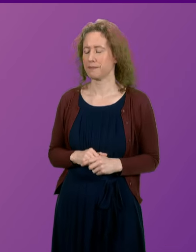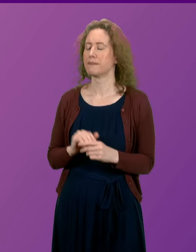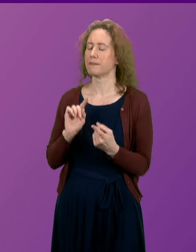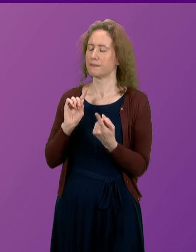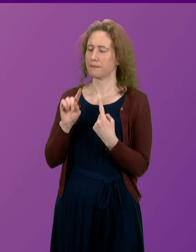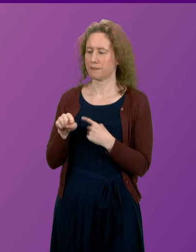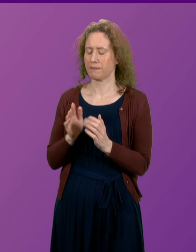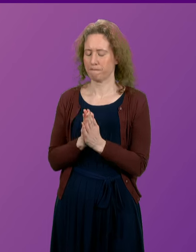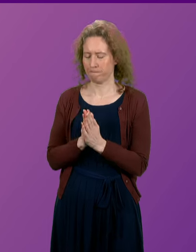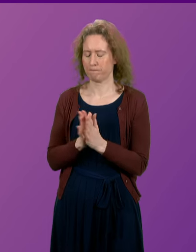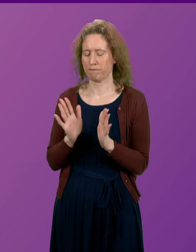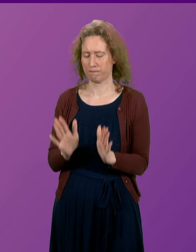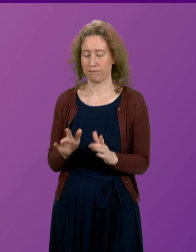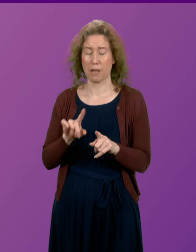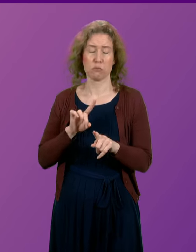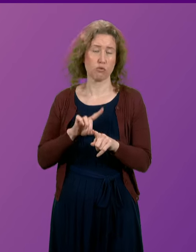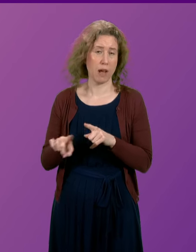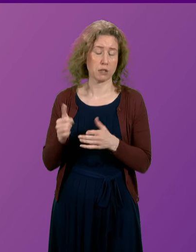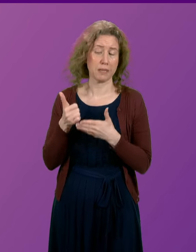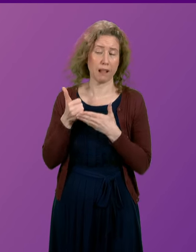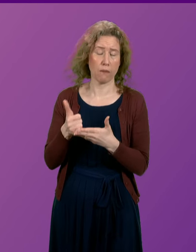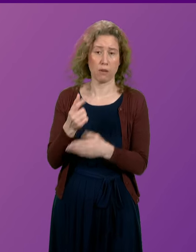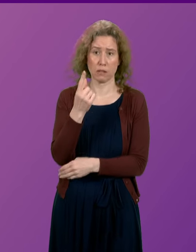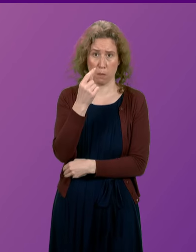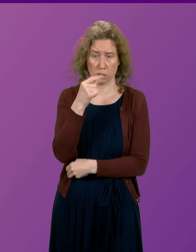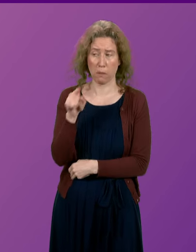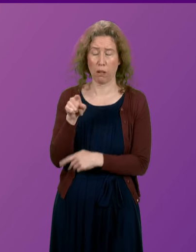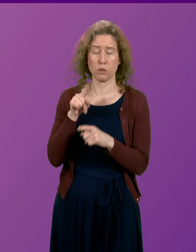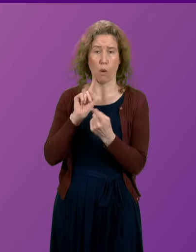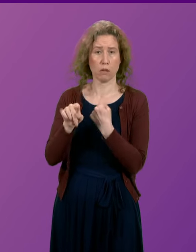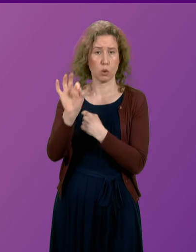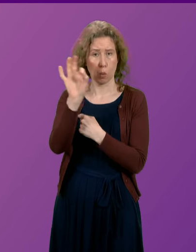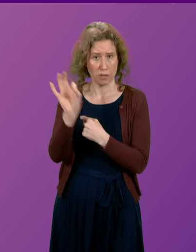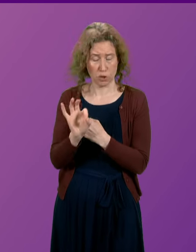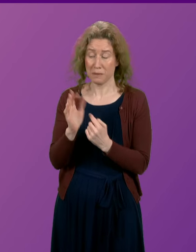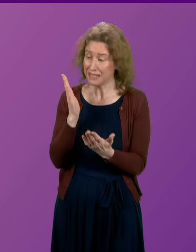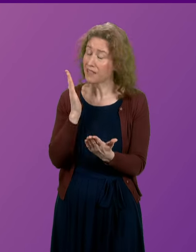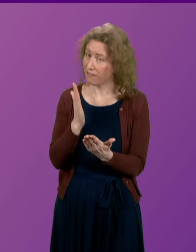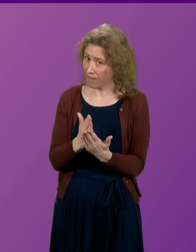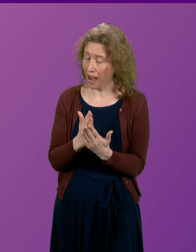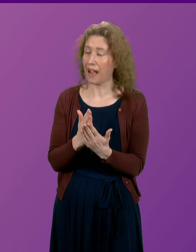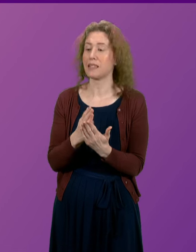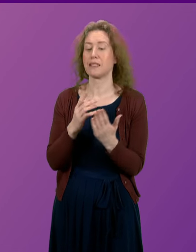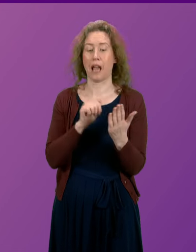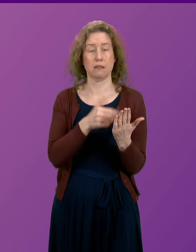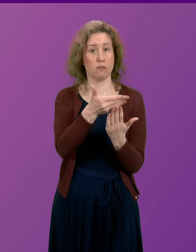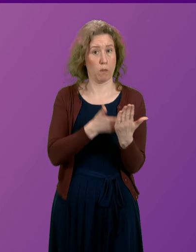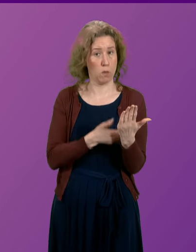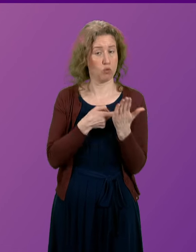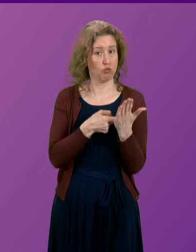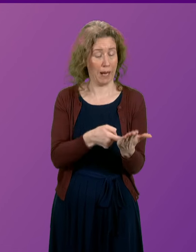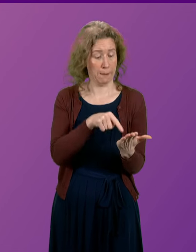I'm trying to be as helpful as I can on this question. But it is a matter of fact that Sir Lewis Rich's recommendations